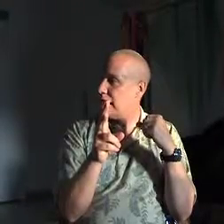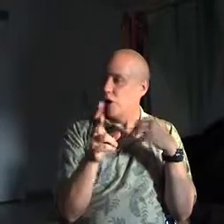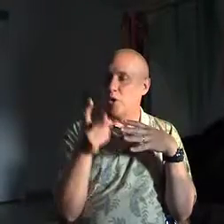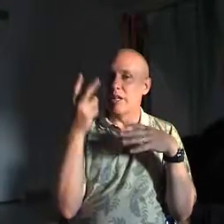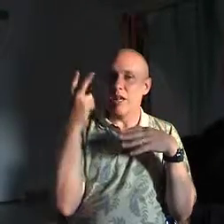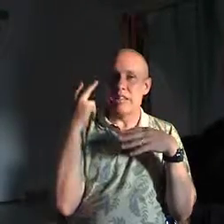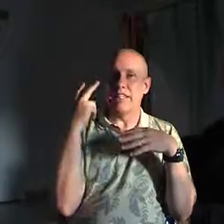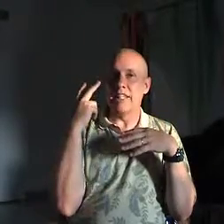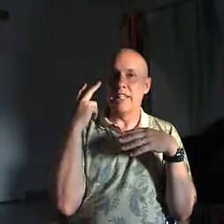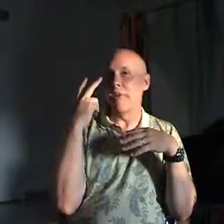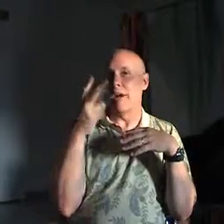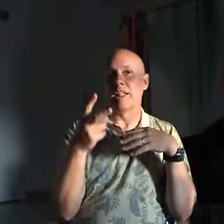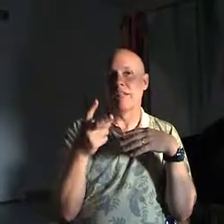You are not seeing correctly.